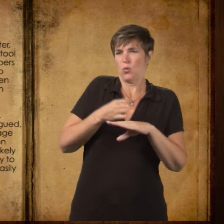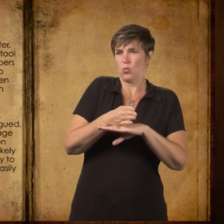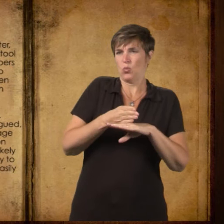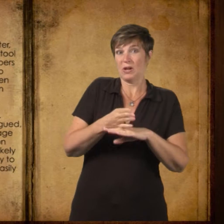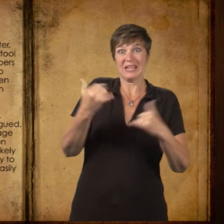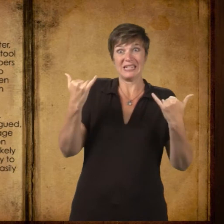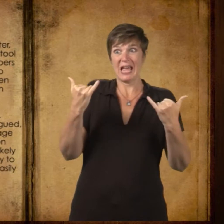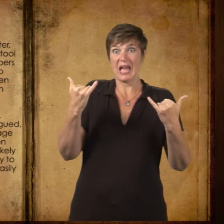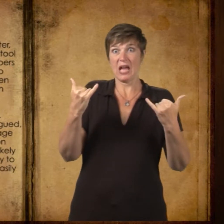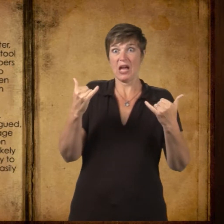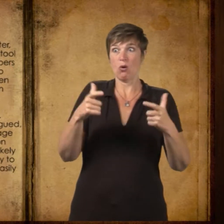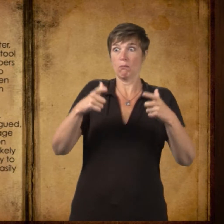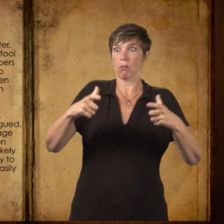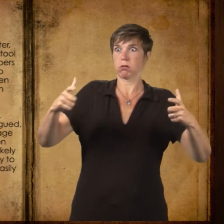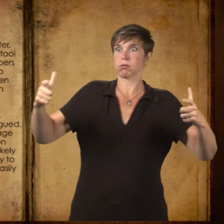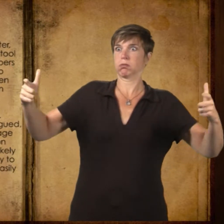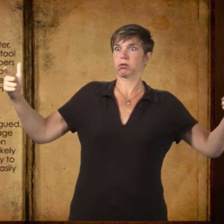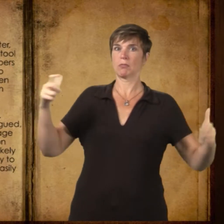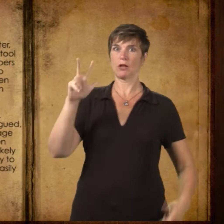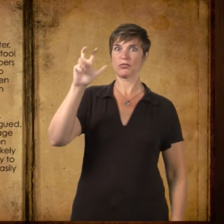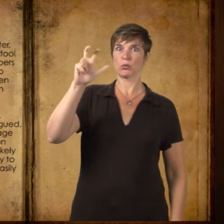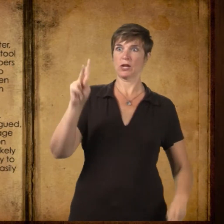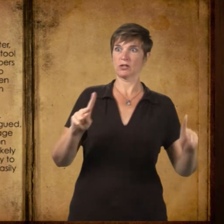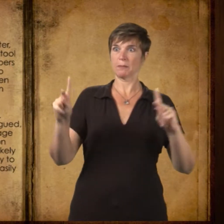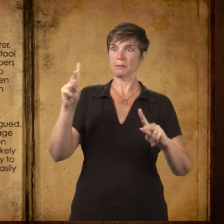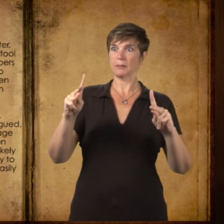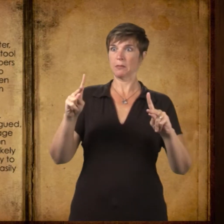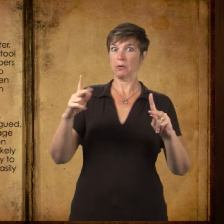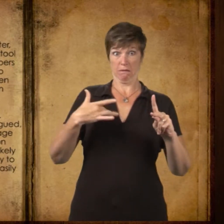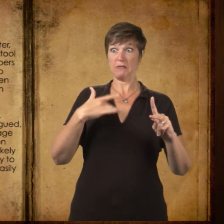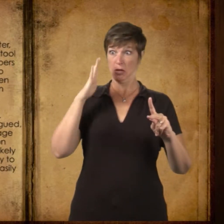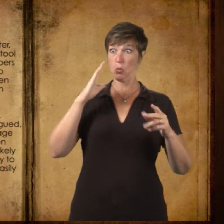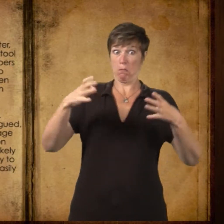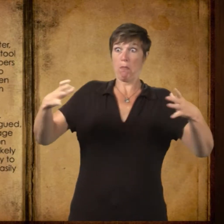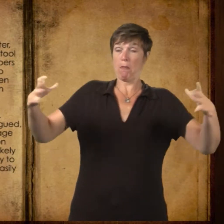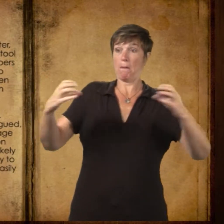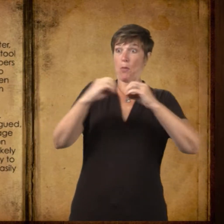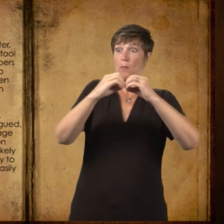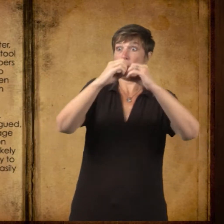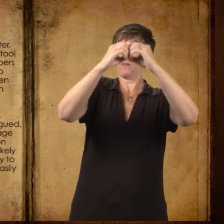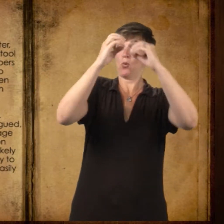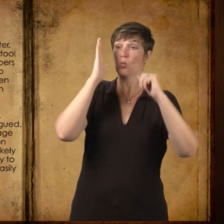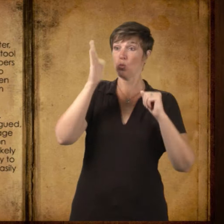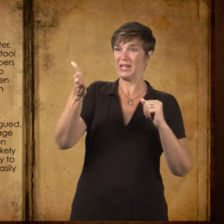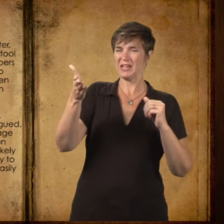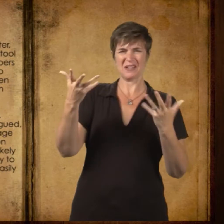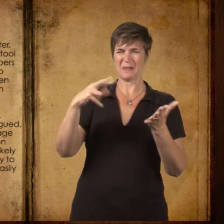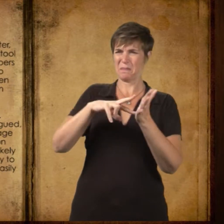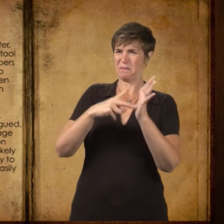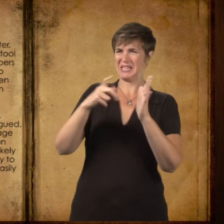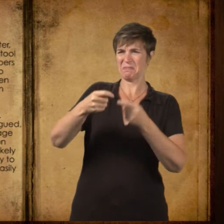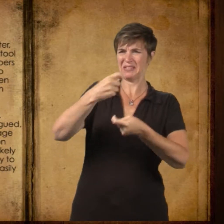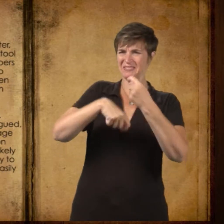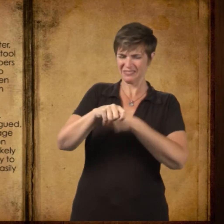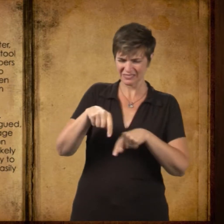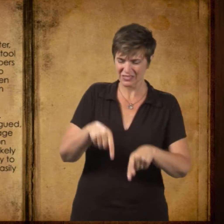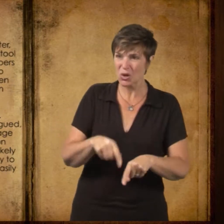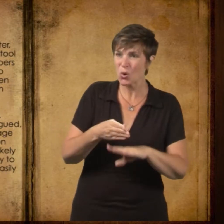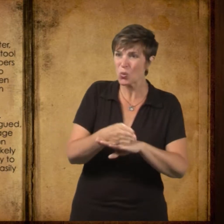but now that the population was more than 300 and likely to keep on growing, it was necessary to use something